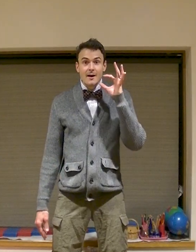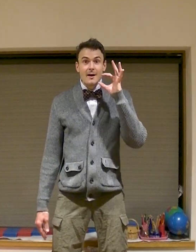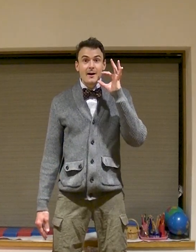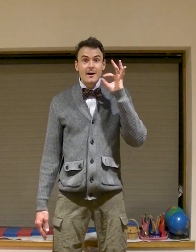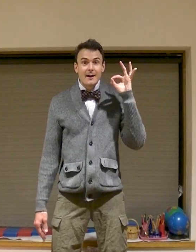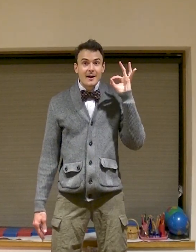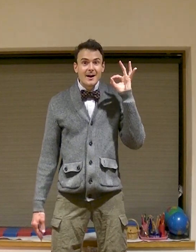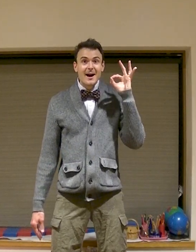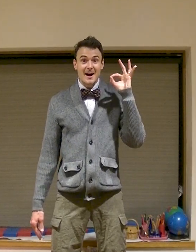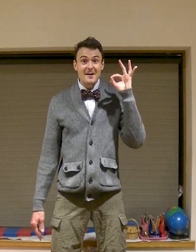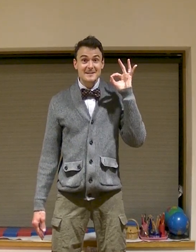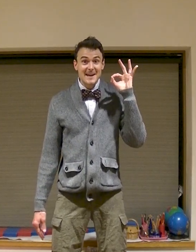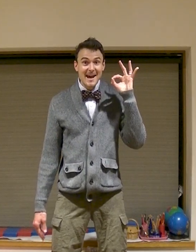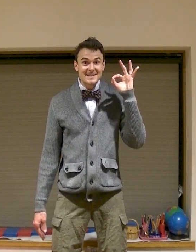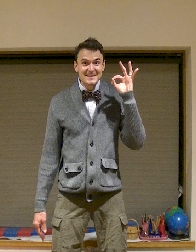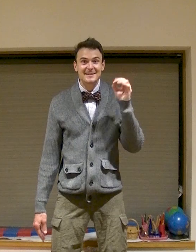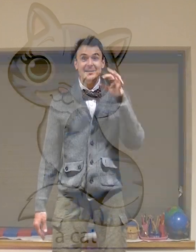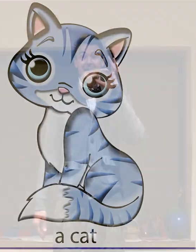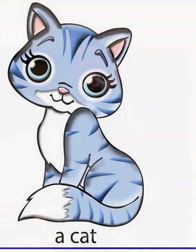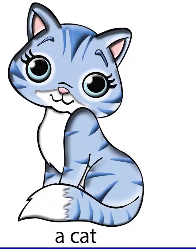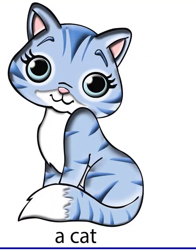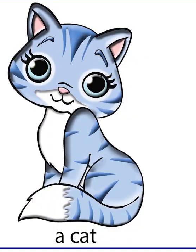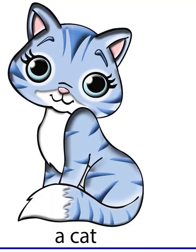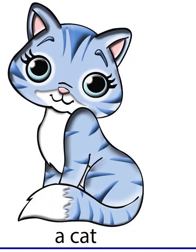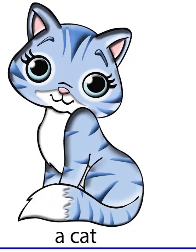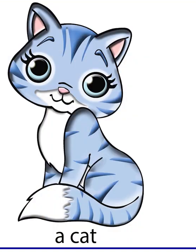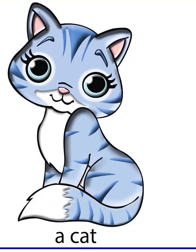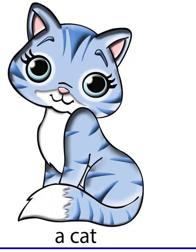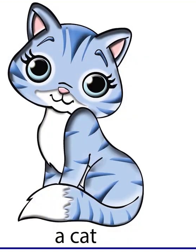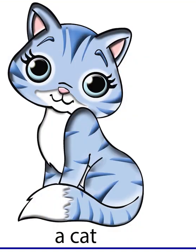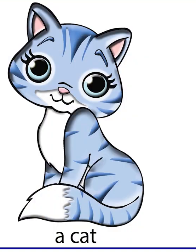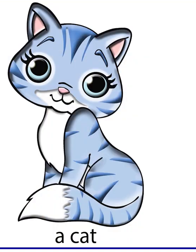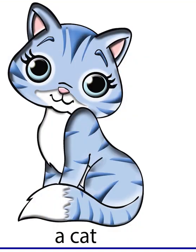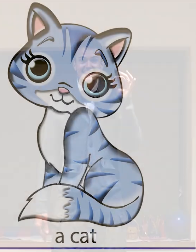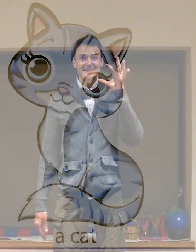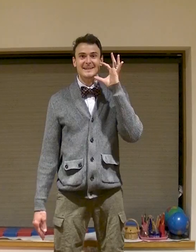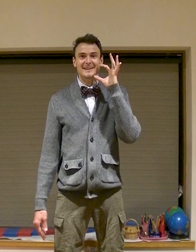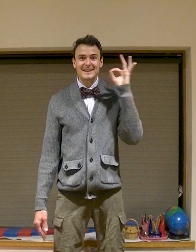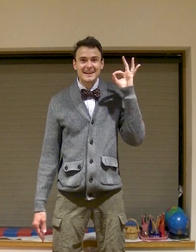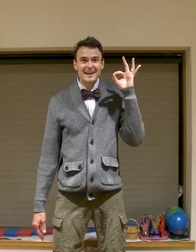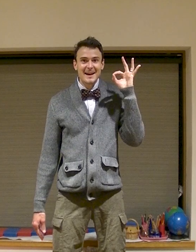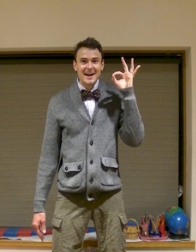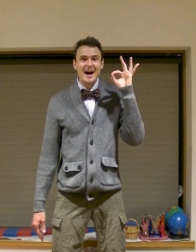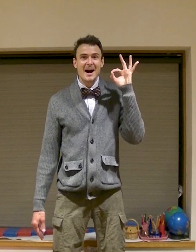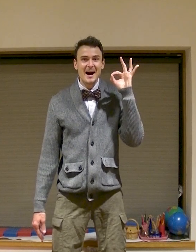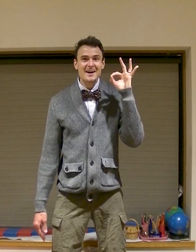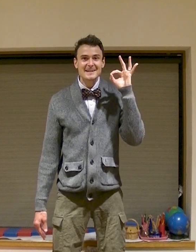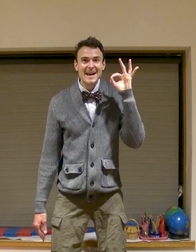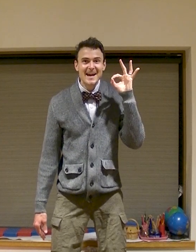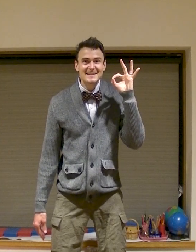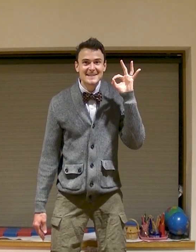a cat a cat a cat